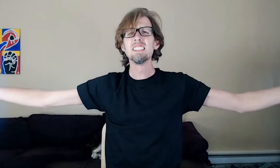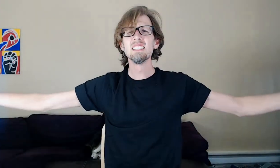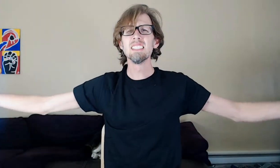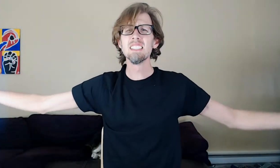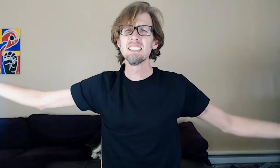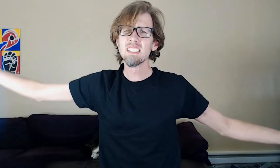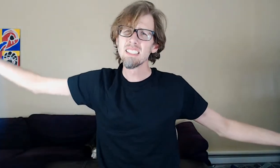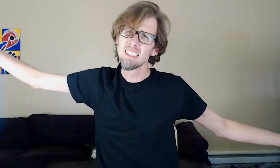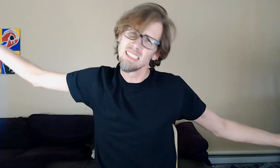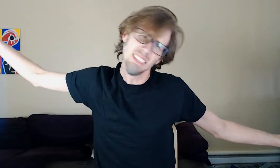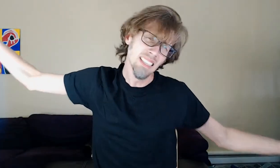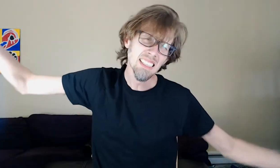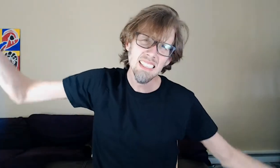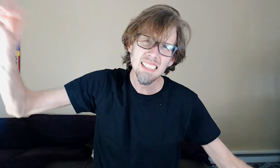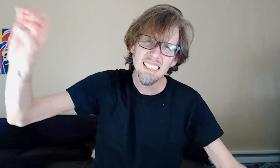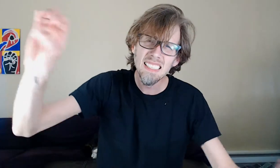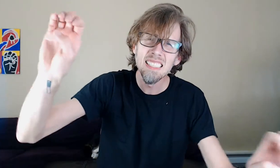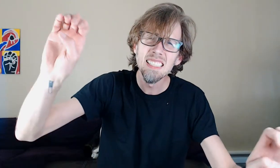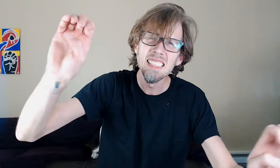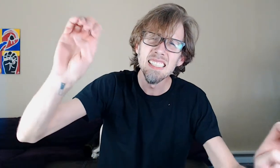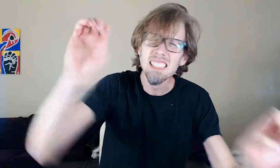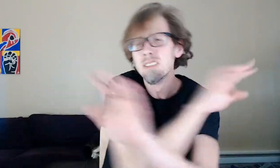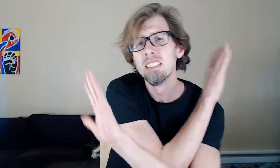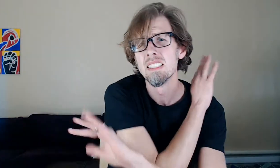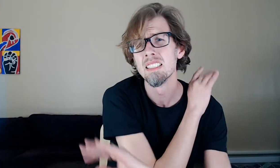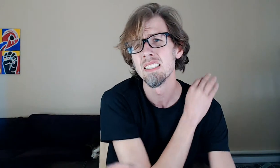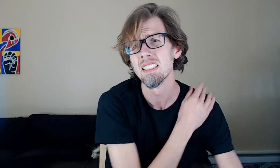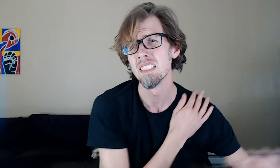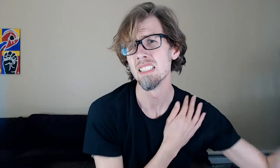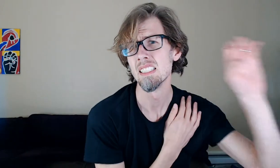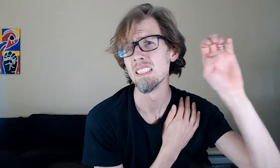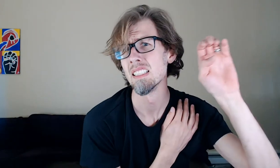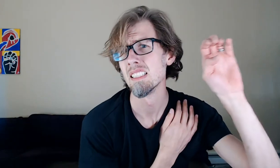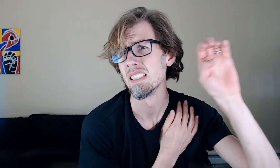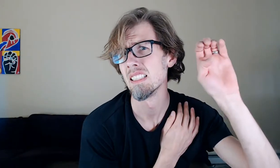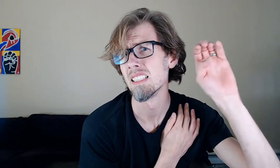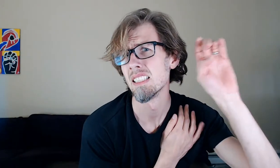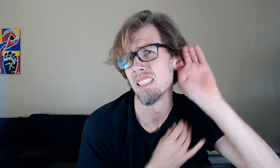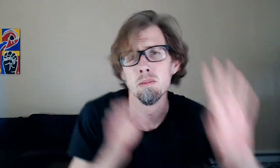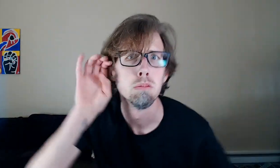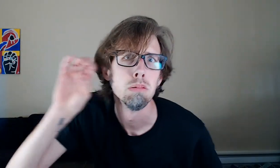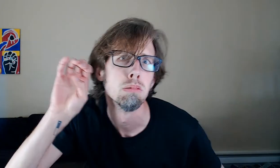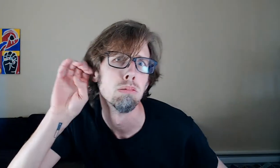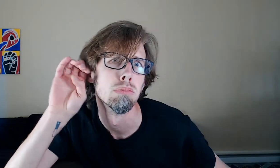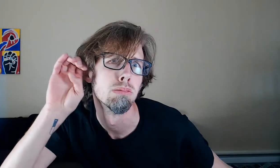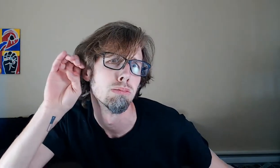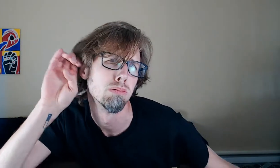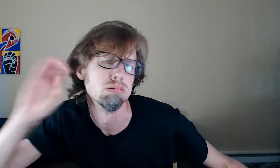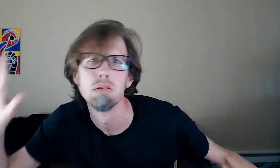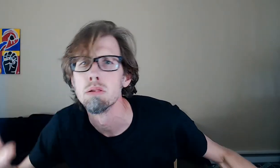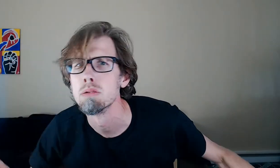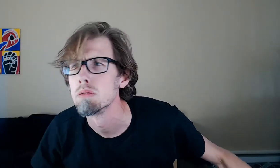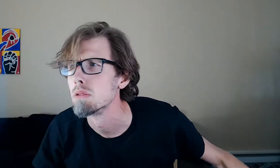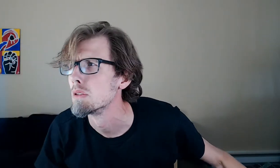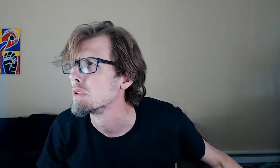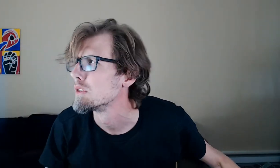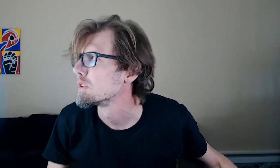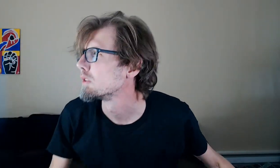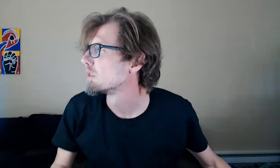it on even after the electricity got turned back on. It's a very handy thing to have around. I keep one in my shop. I keep one in my vehicle.